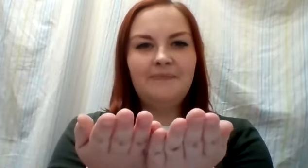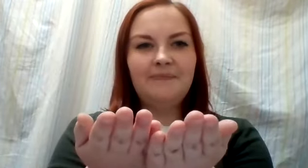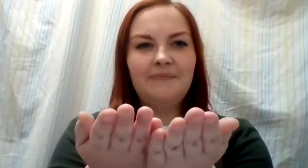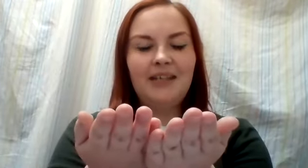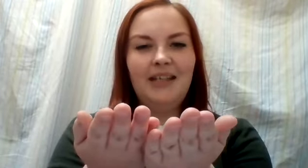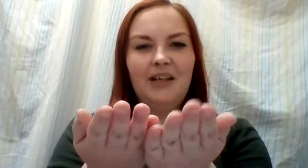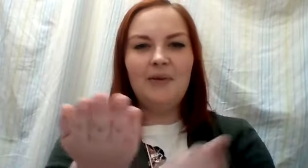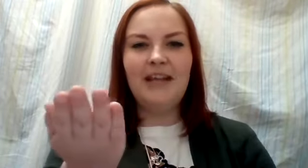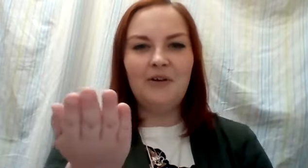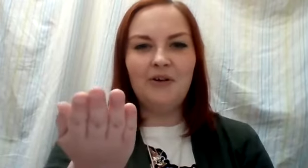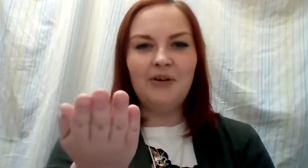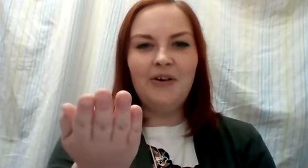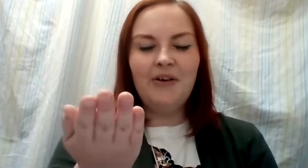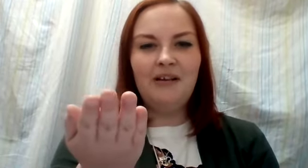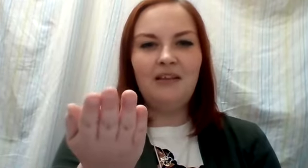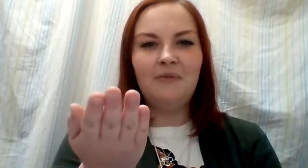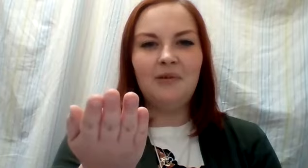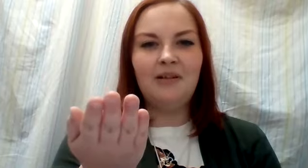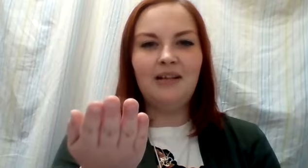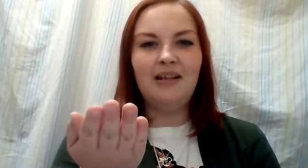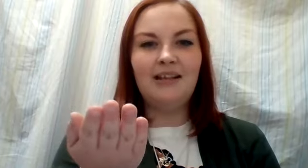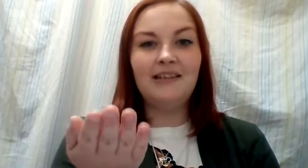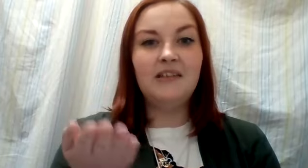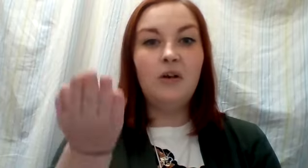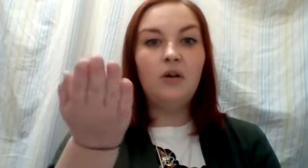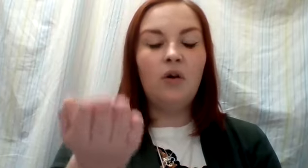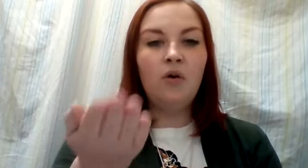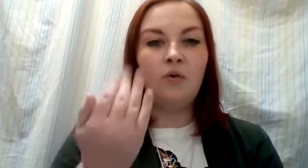Without R the word is cold.